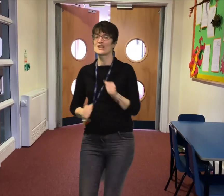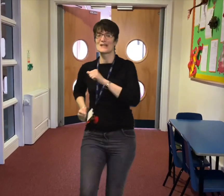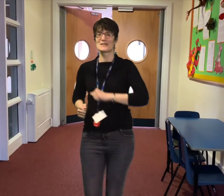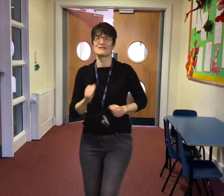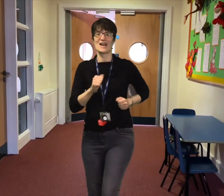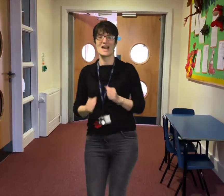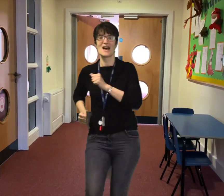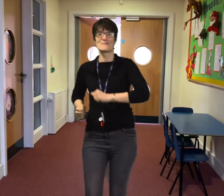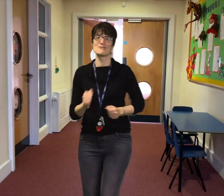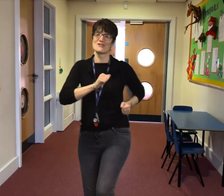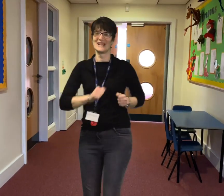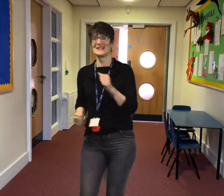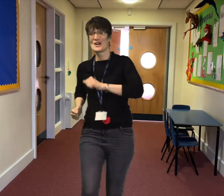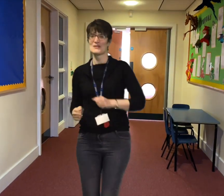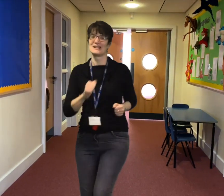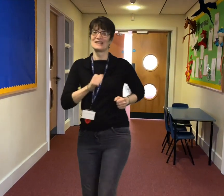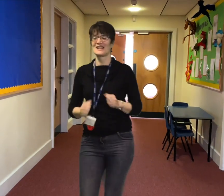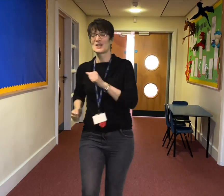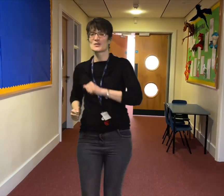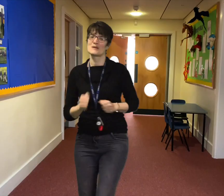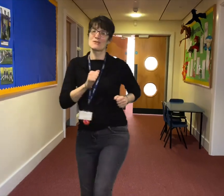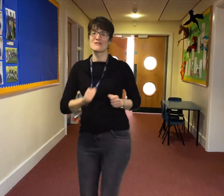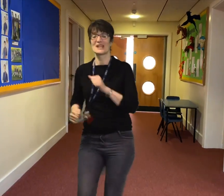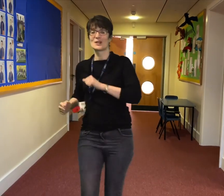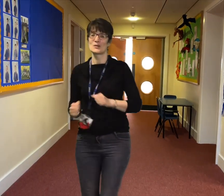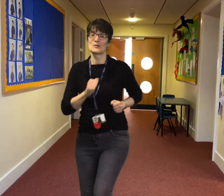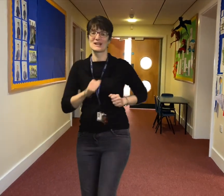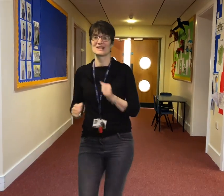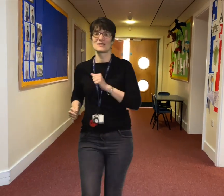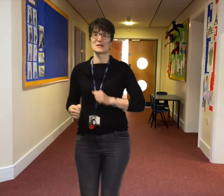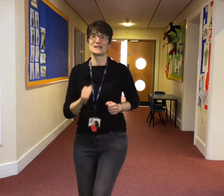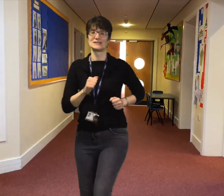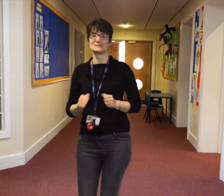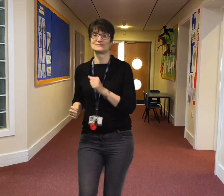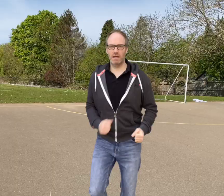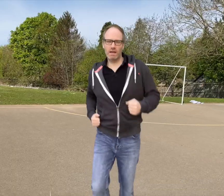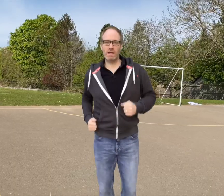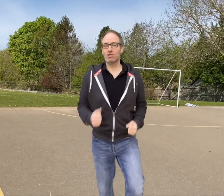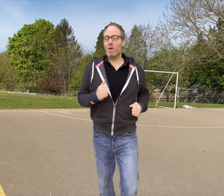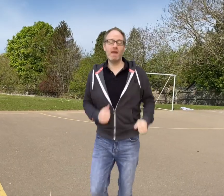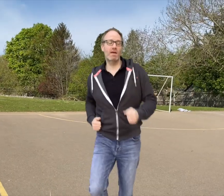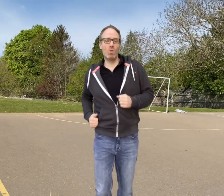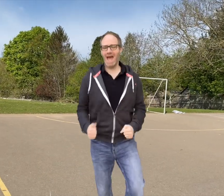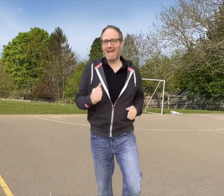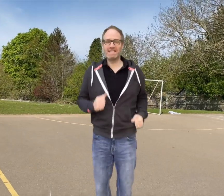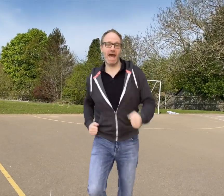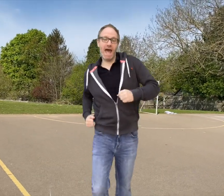dreams of Amarillo That sweet Marie who waits for me Show me the way to